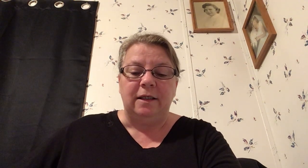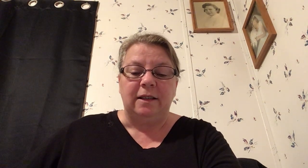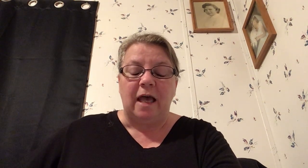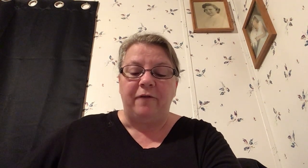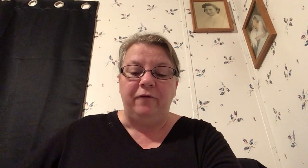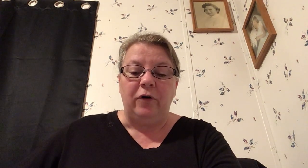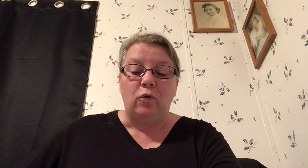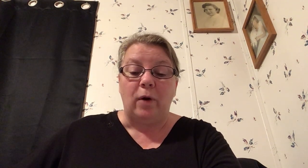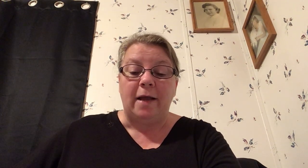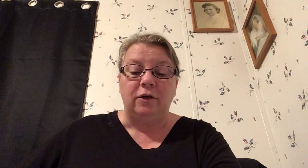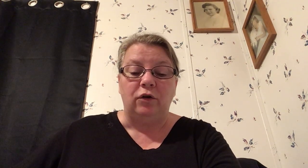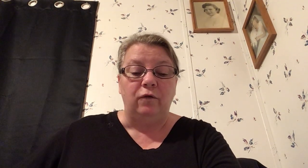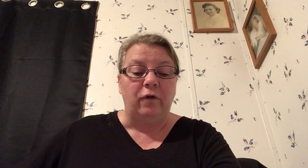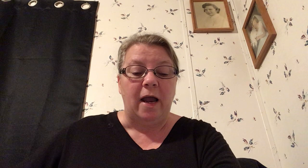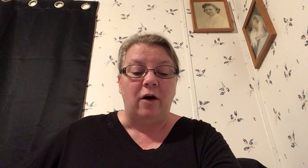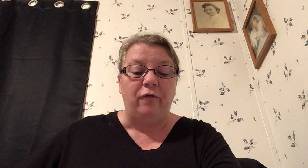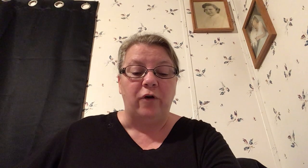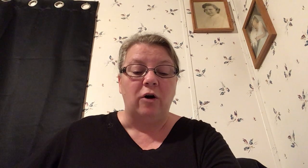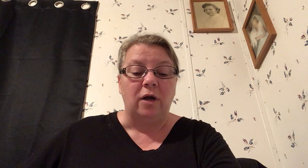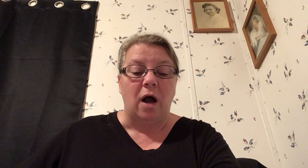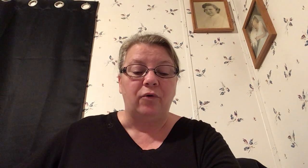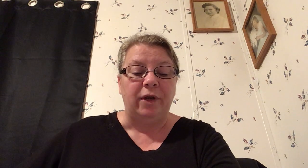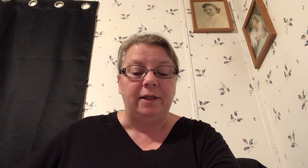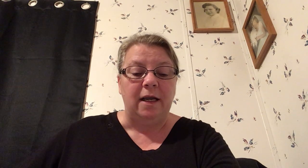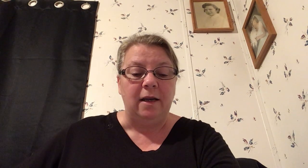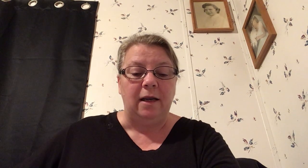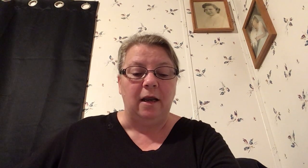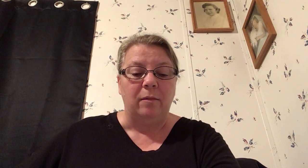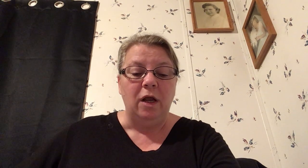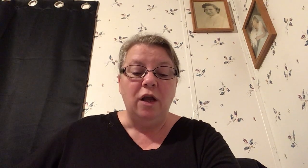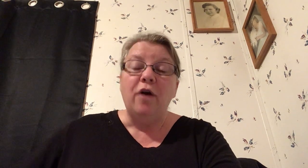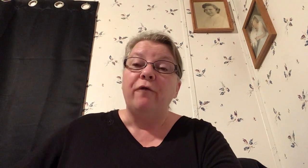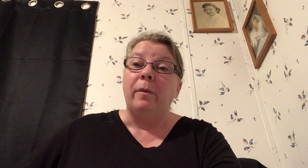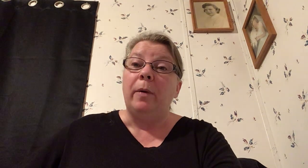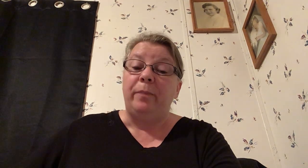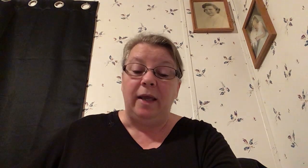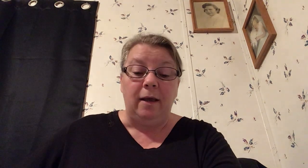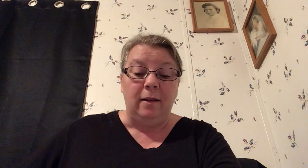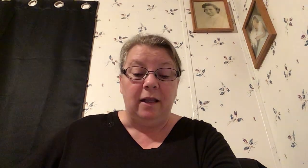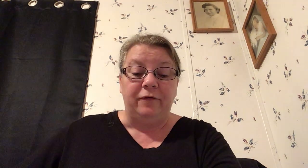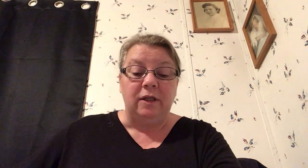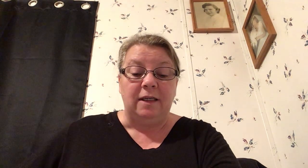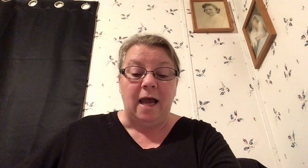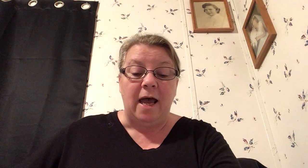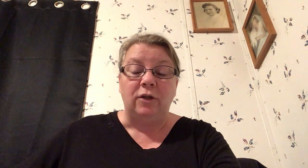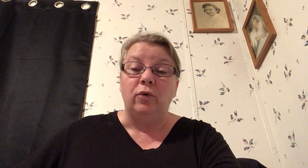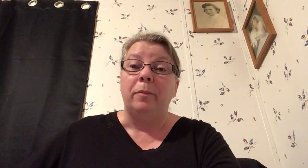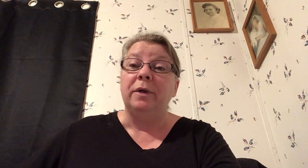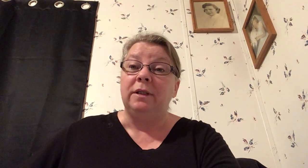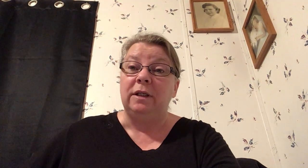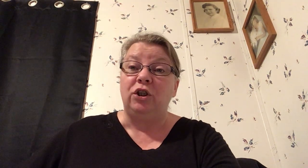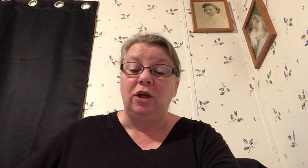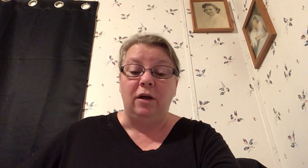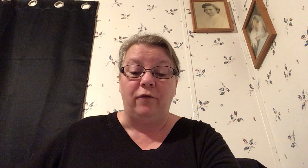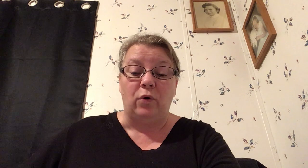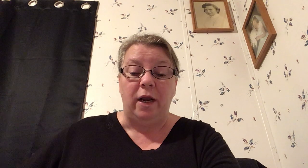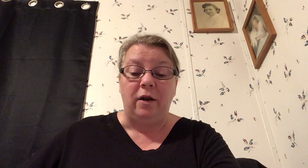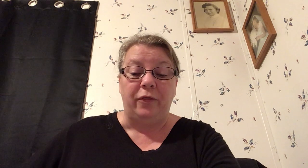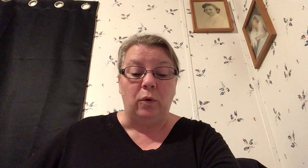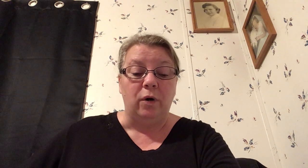his life and felt gratitude for how far god had taken him from a pit left to die to a position of great authority